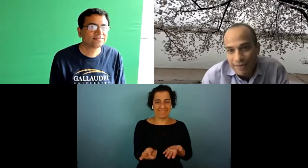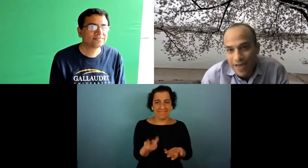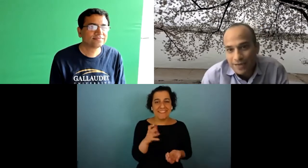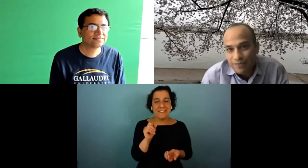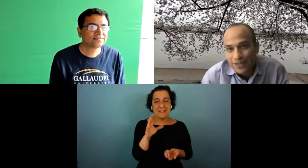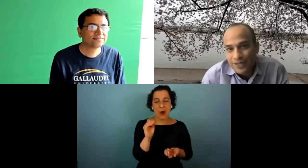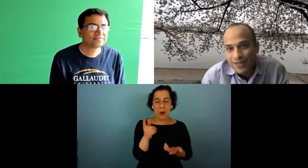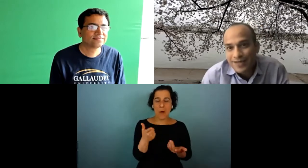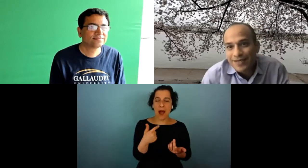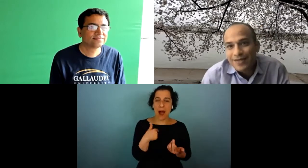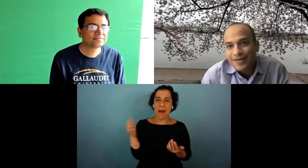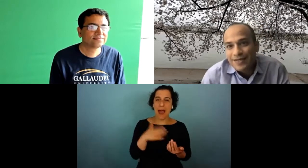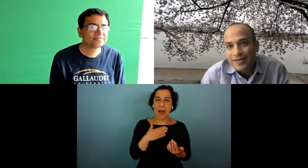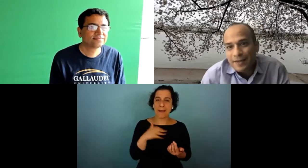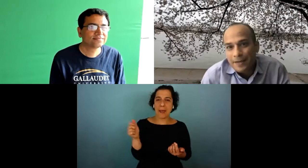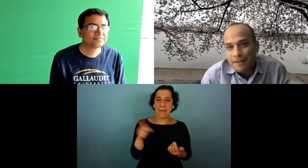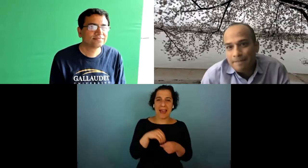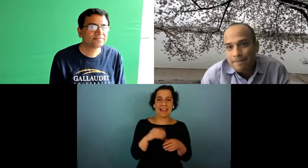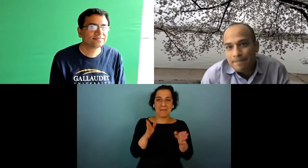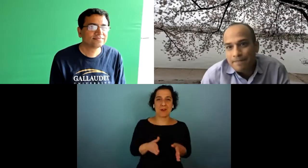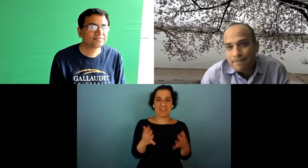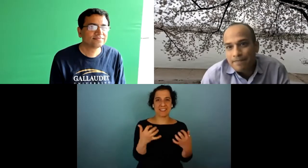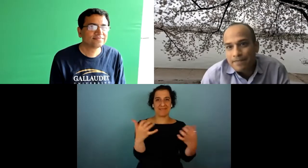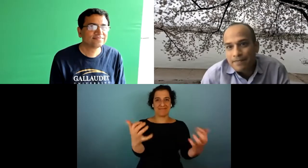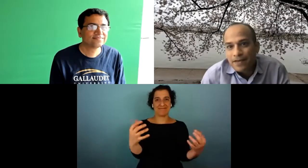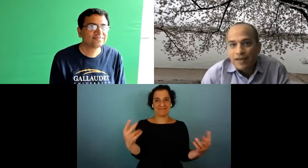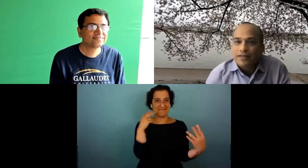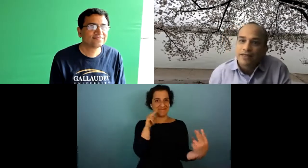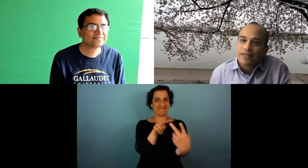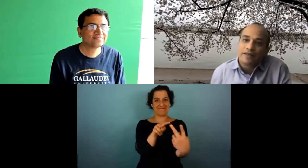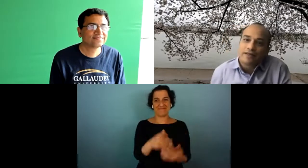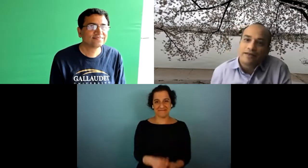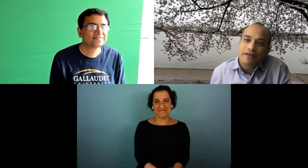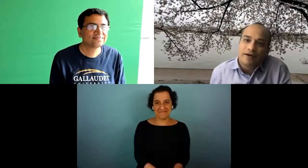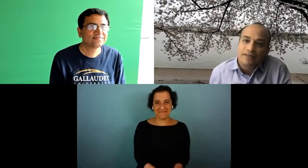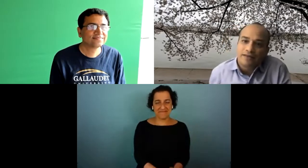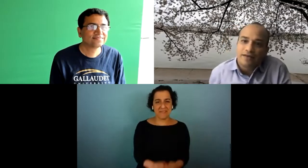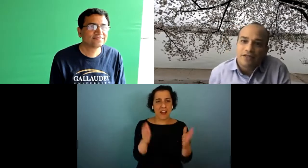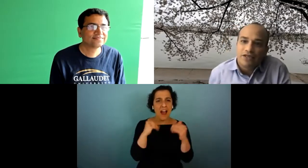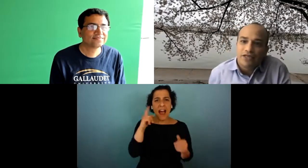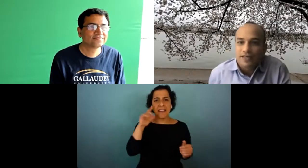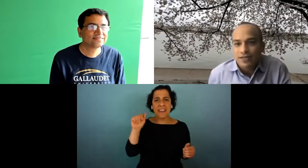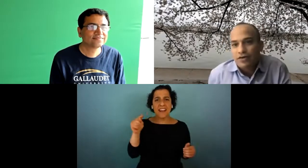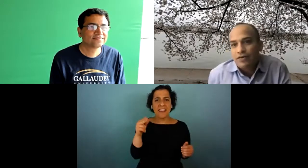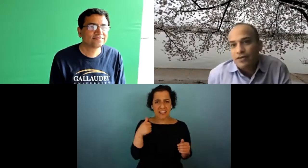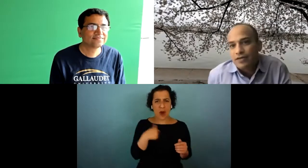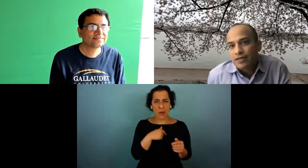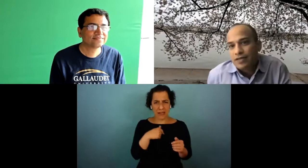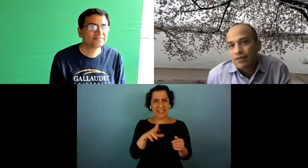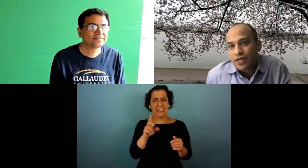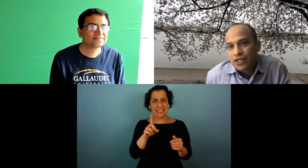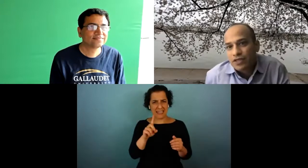get it get back in person um so i think athena we answered raja did answer your